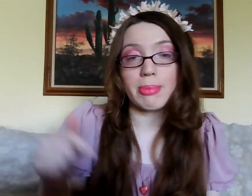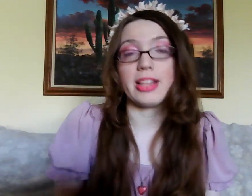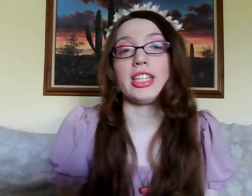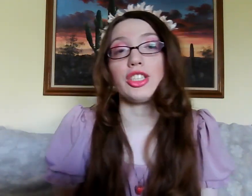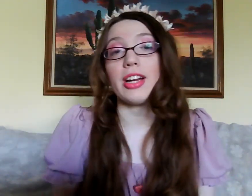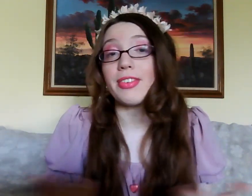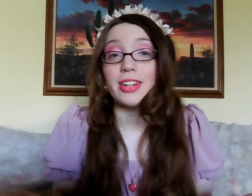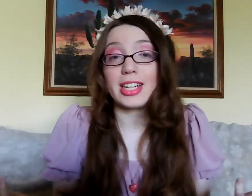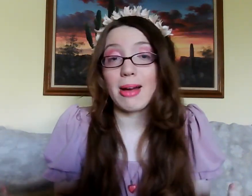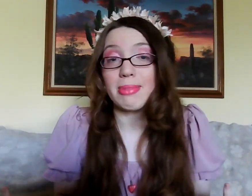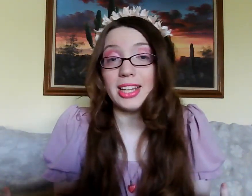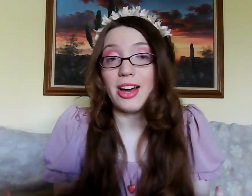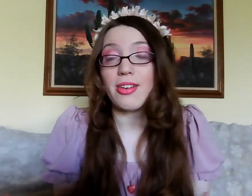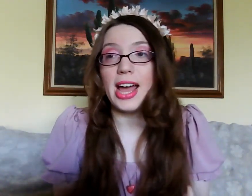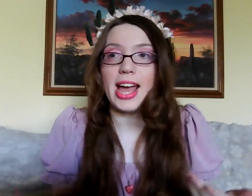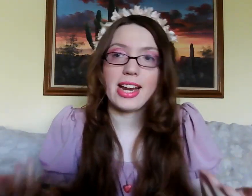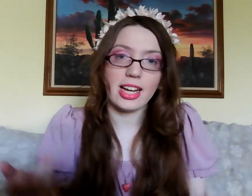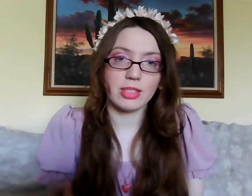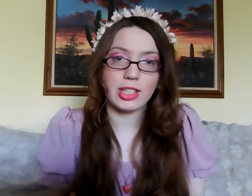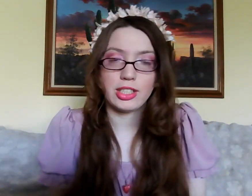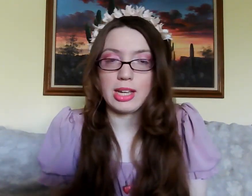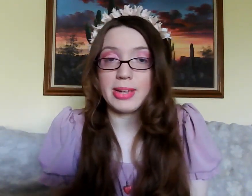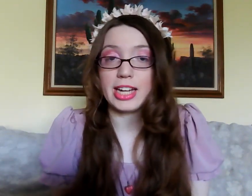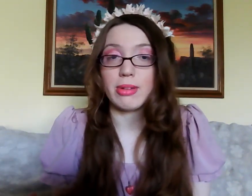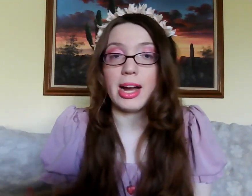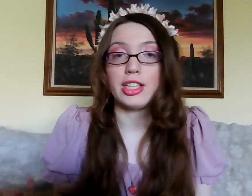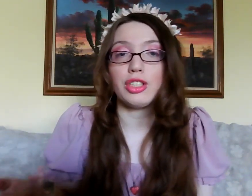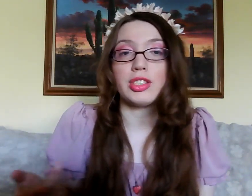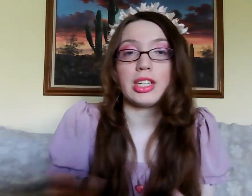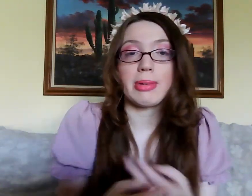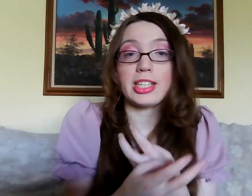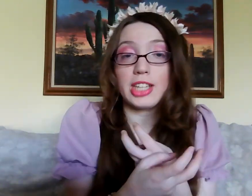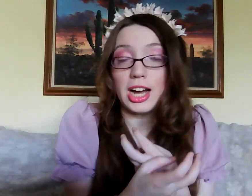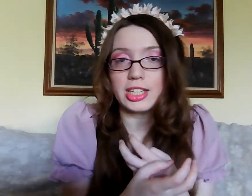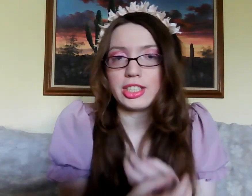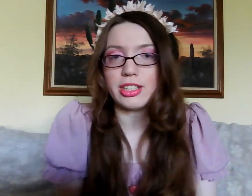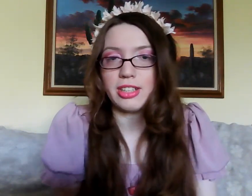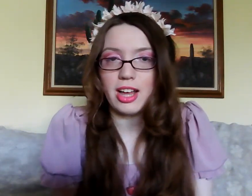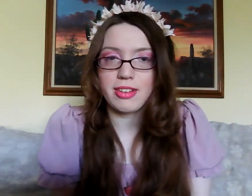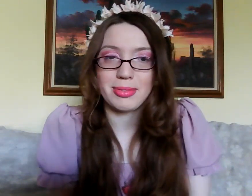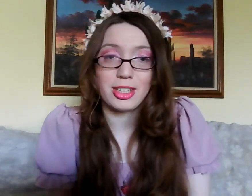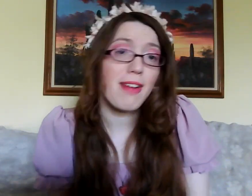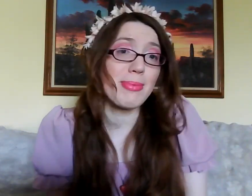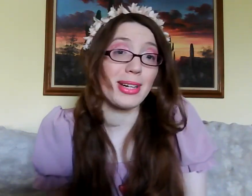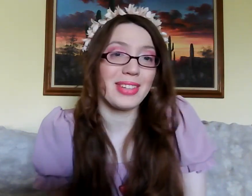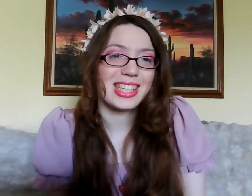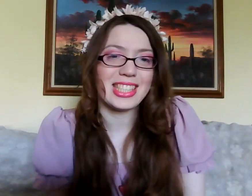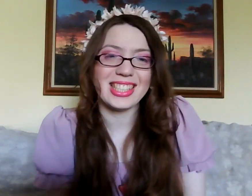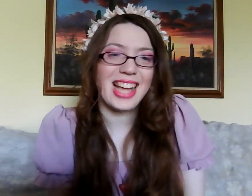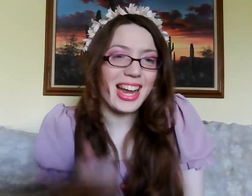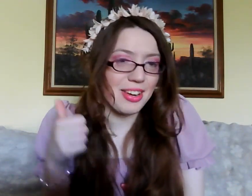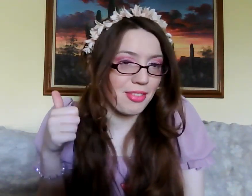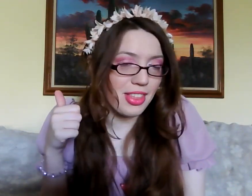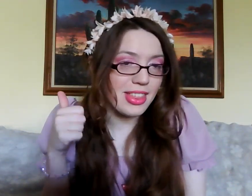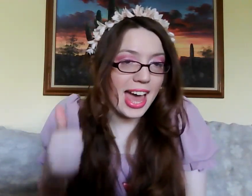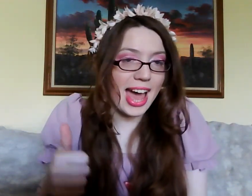on this drink, read a comment below, and next week's theme, again, to remind you, is going to be toxic love. I'm sure everybody will be excited for that.